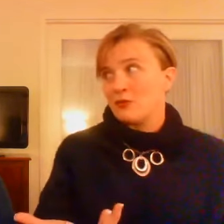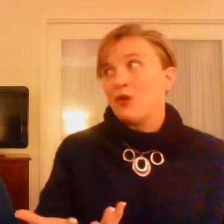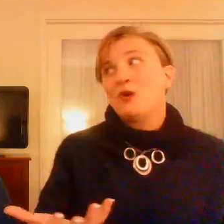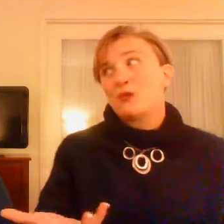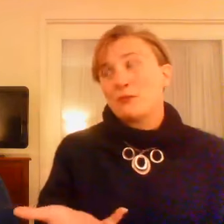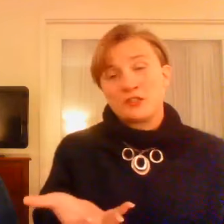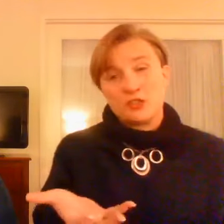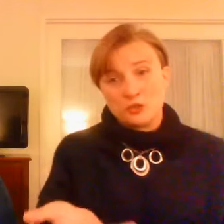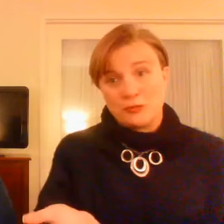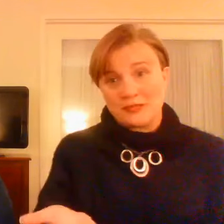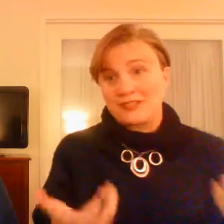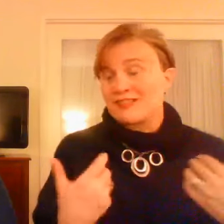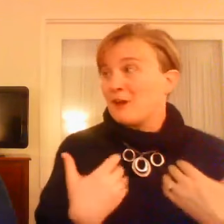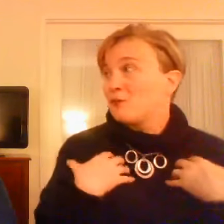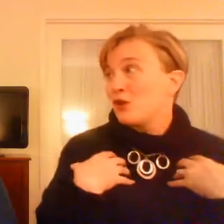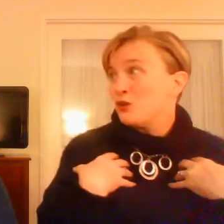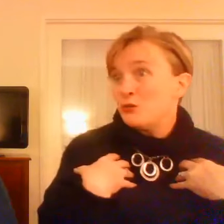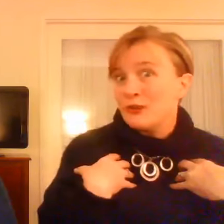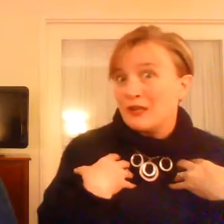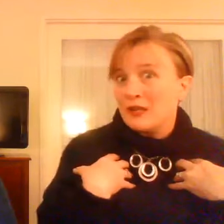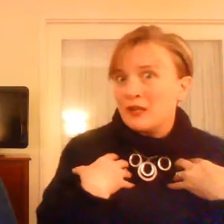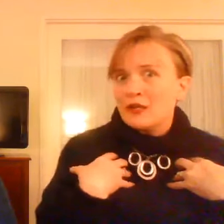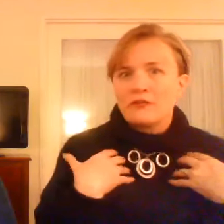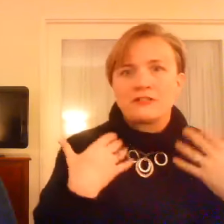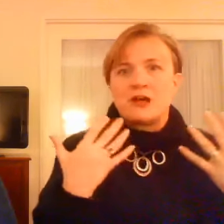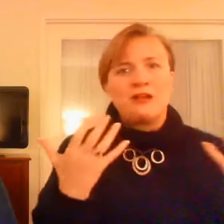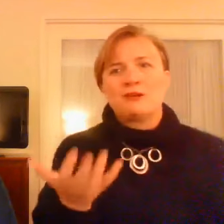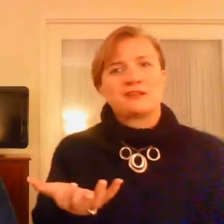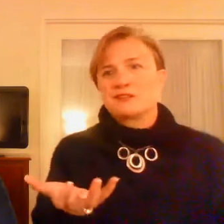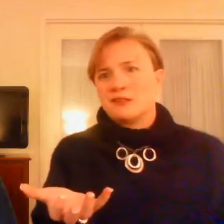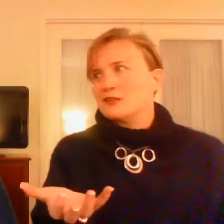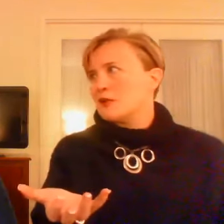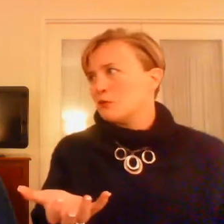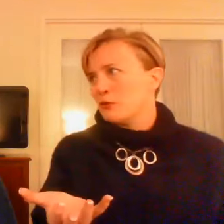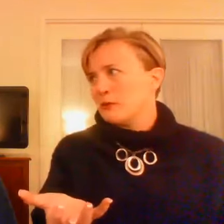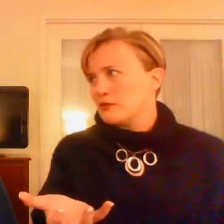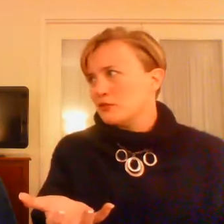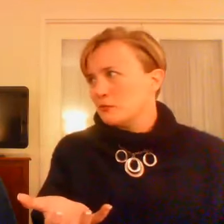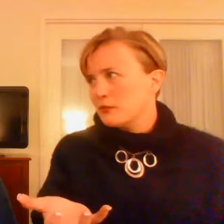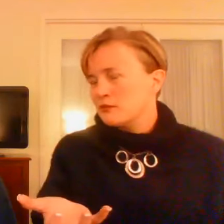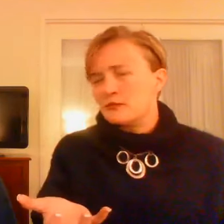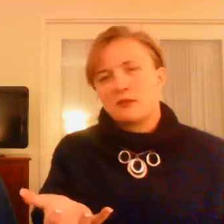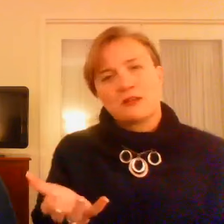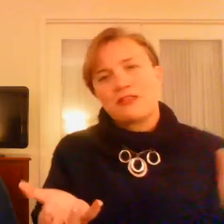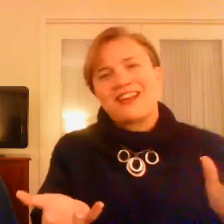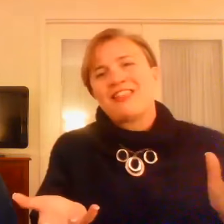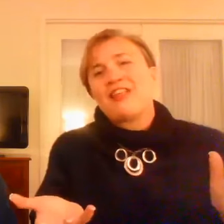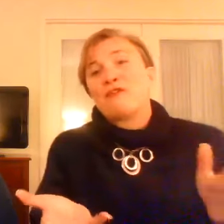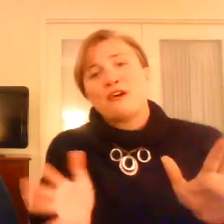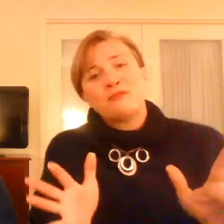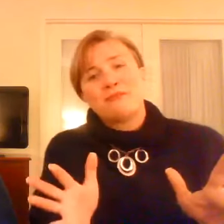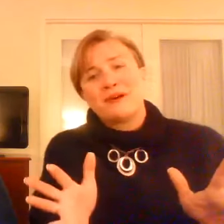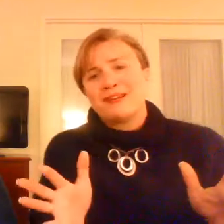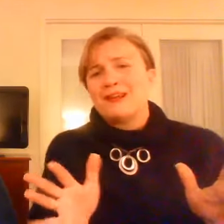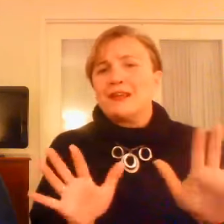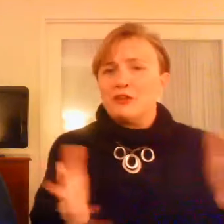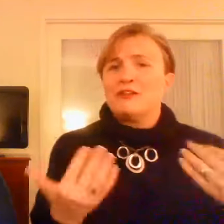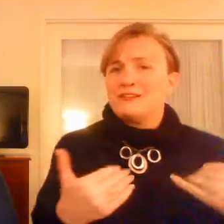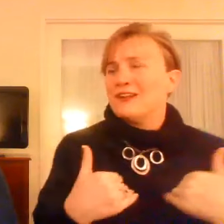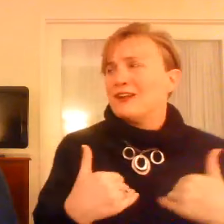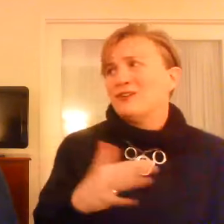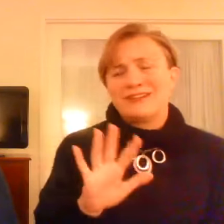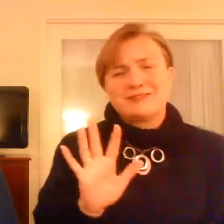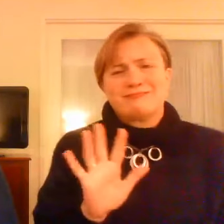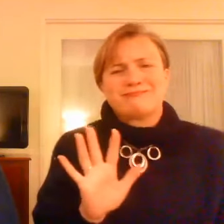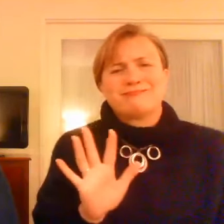to the table with a bunch of newbies because I'm not a newbie. Right. So I don't want to sit at a table with a bunch of newbies. I love them, but I